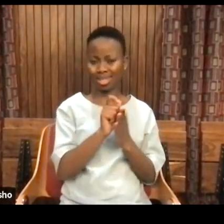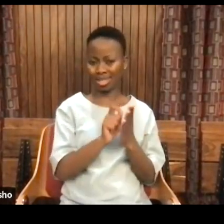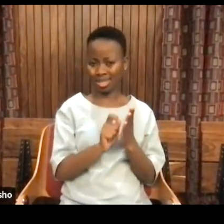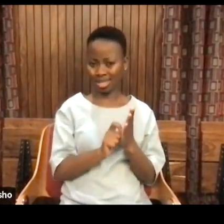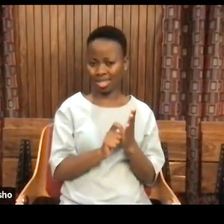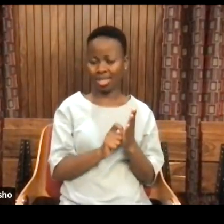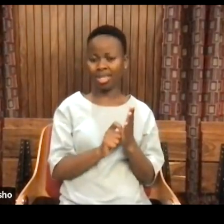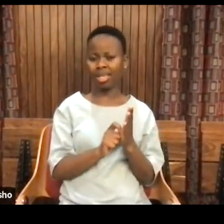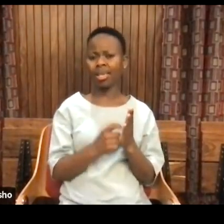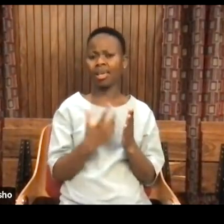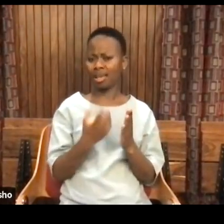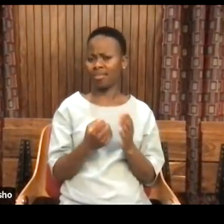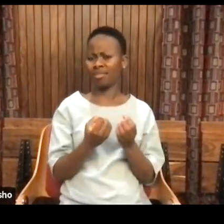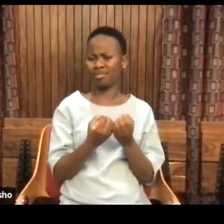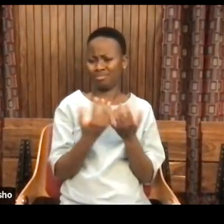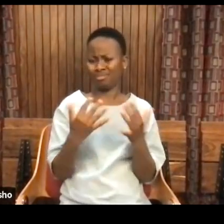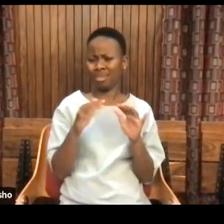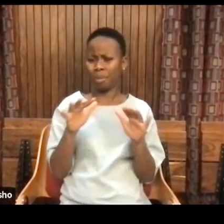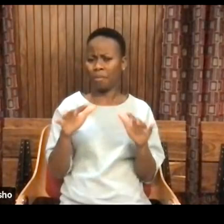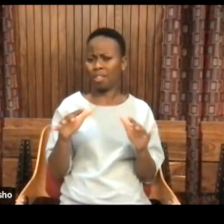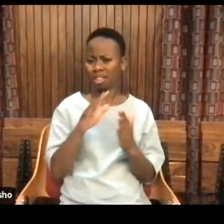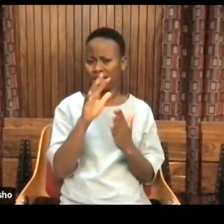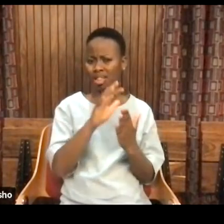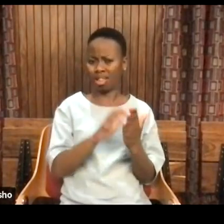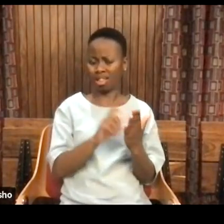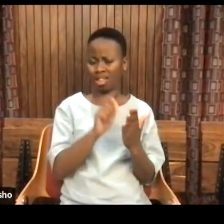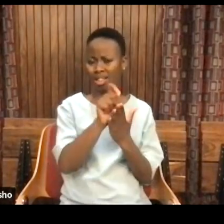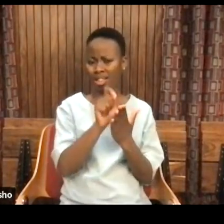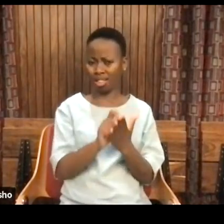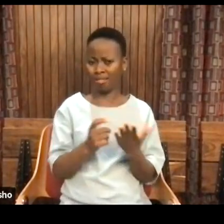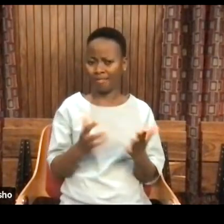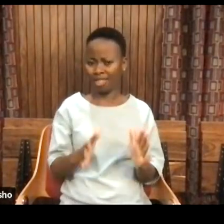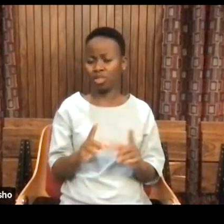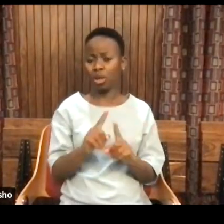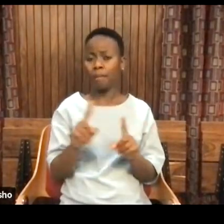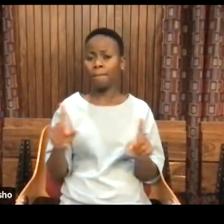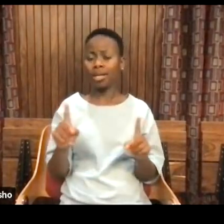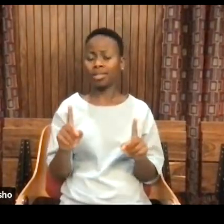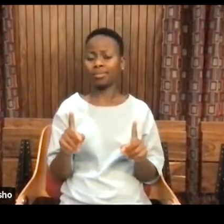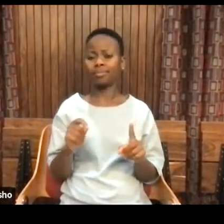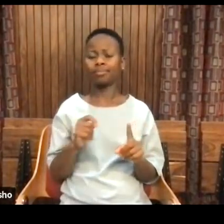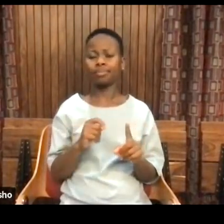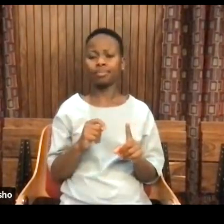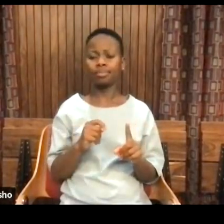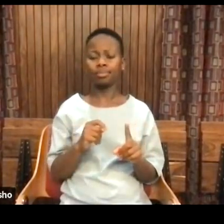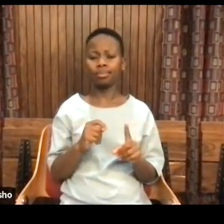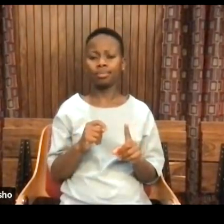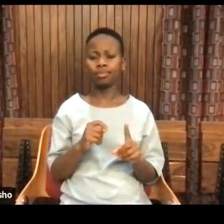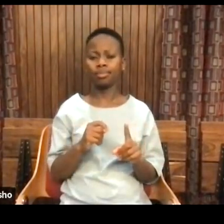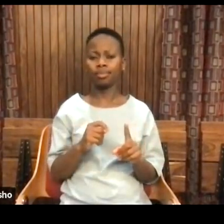And there are so many other people we can think of. But the thing I want to bring up here is,